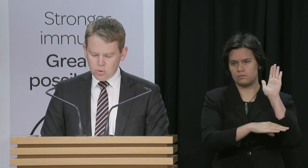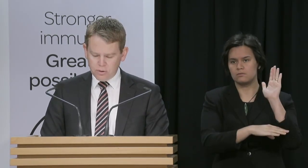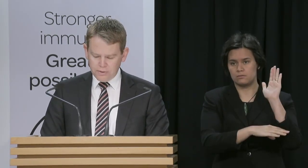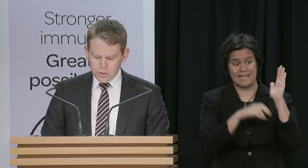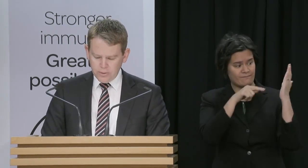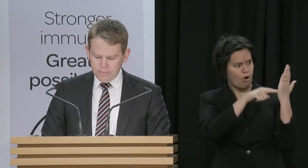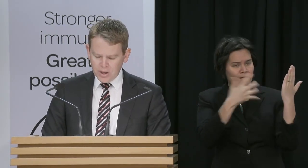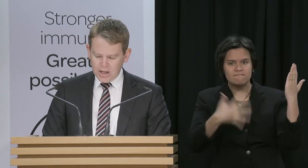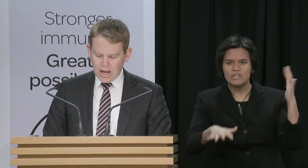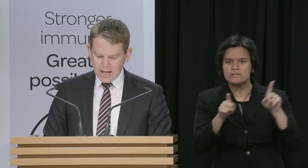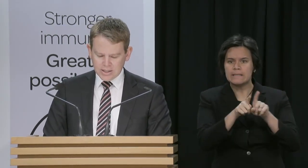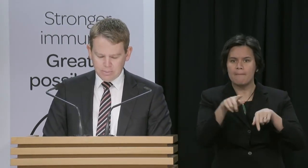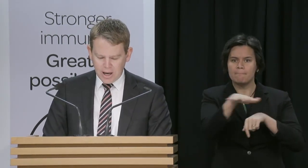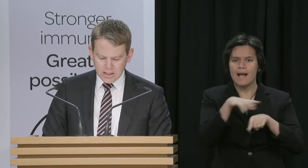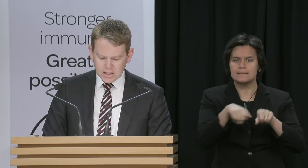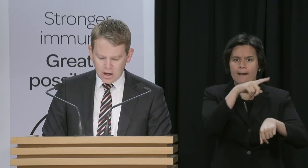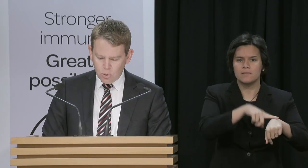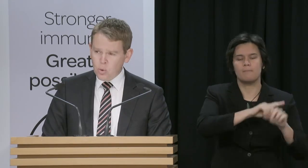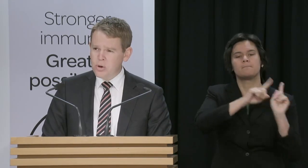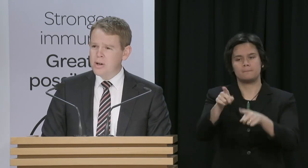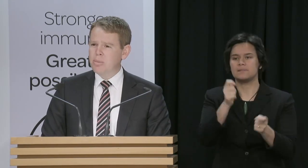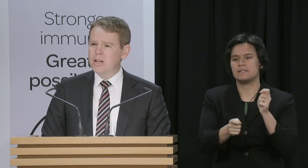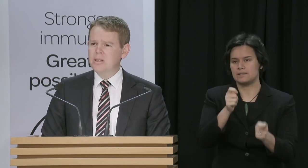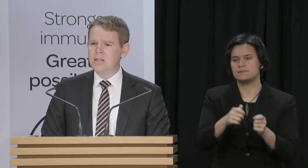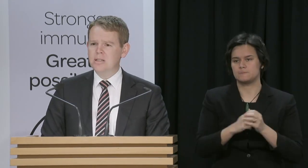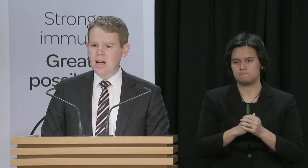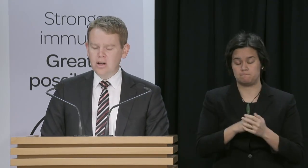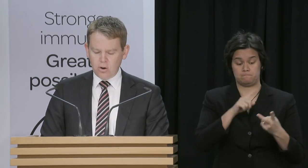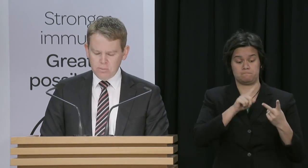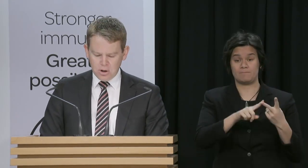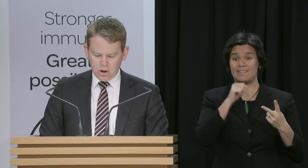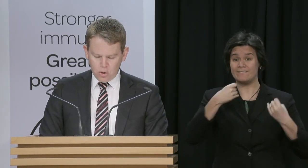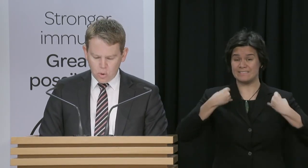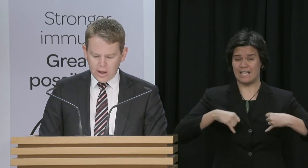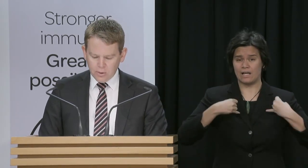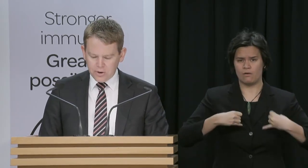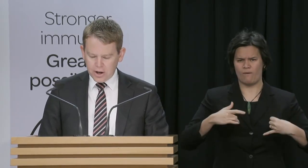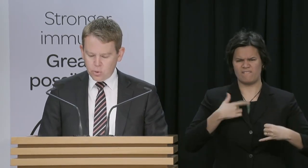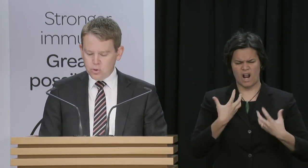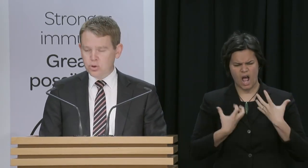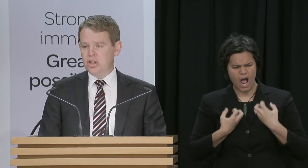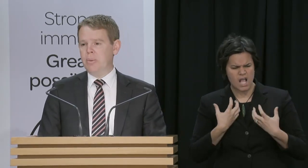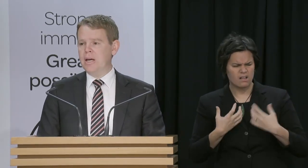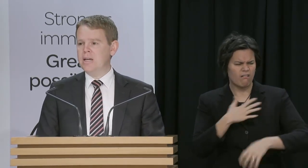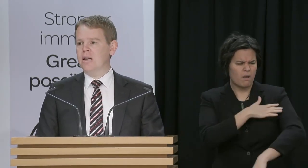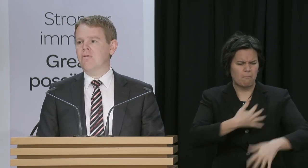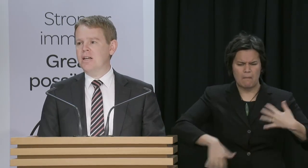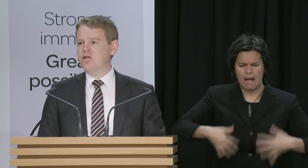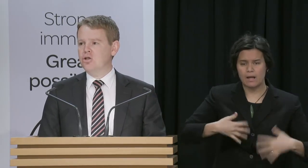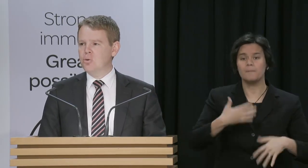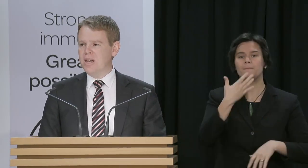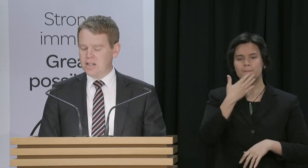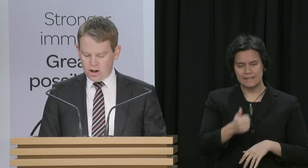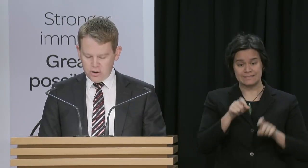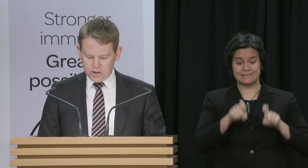a cold or a flu, any aches and pains at all, please stay home, call Healthline or your GP and